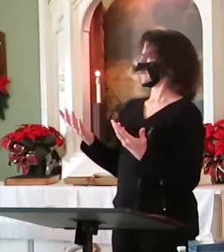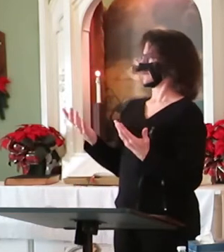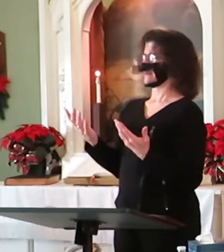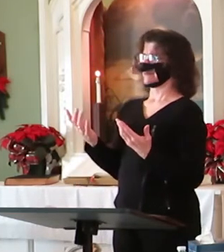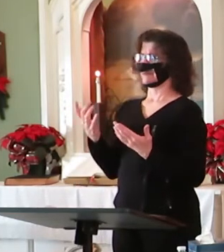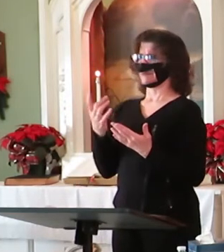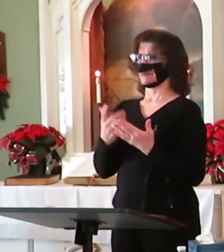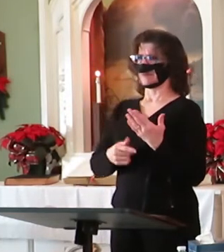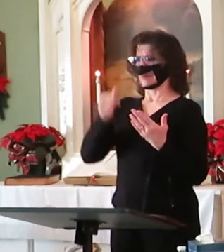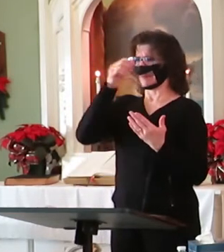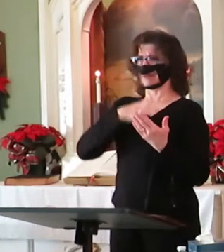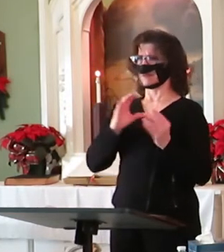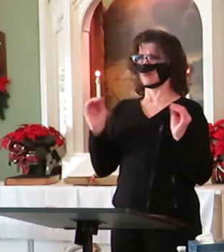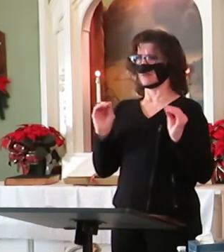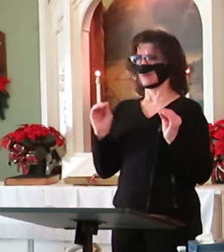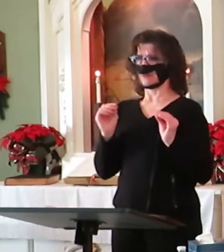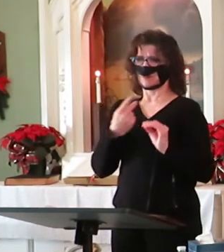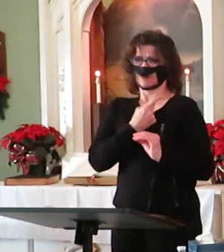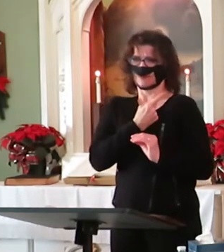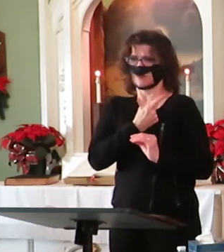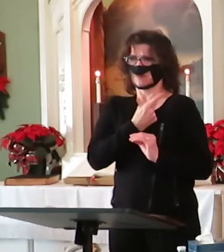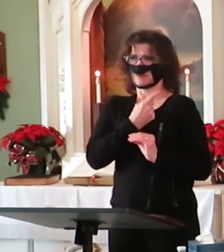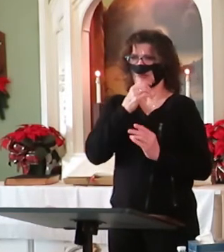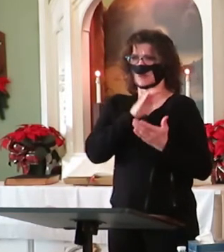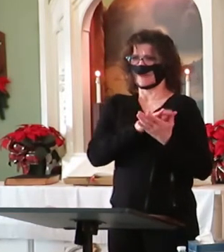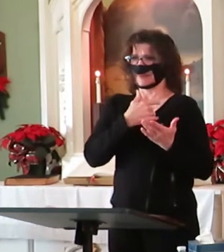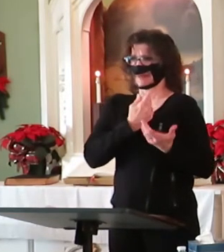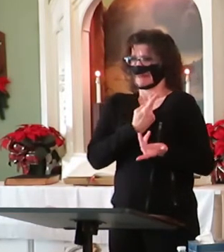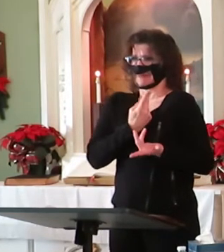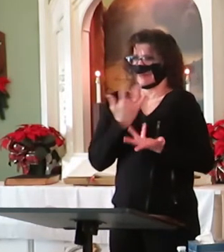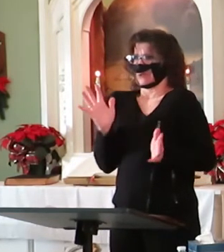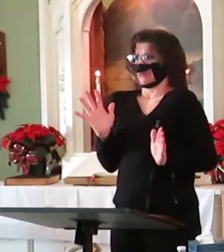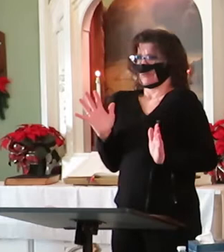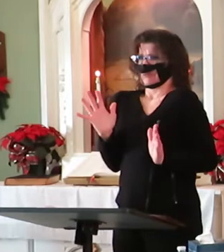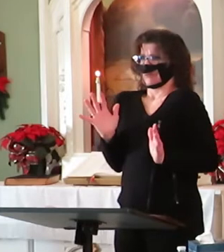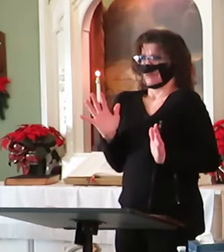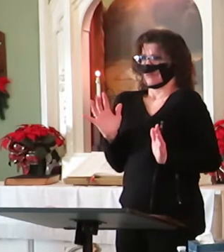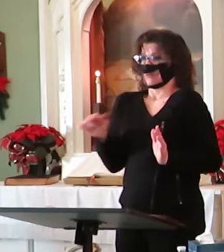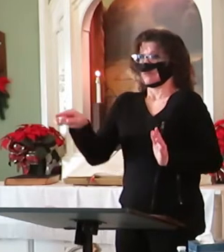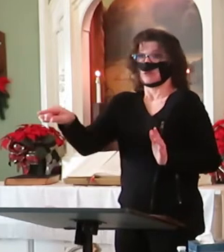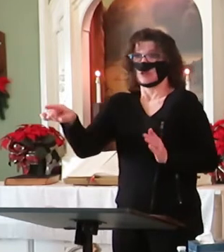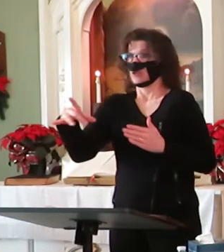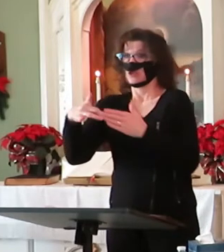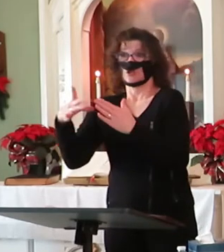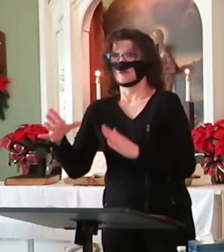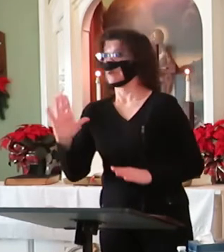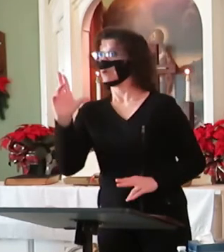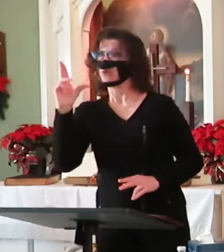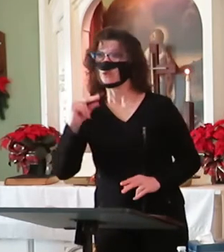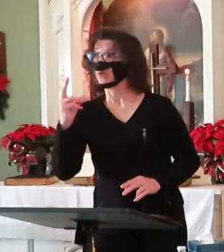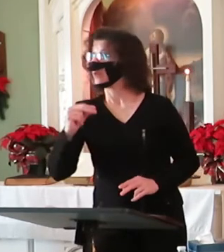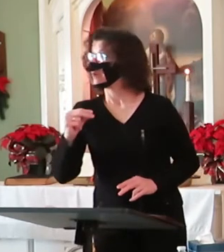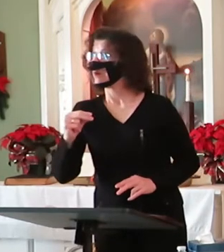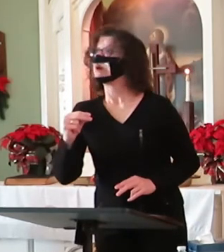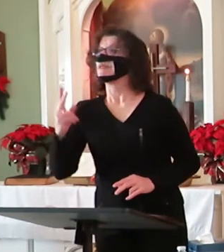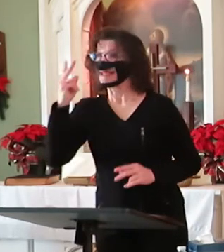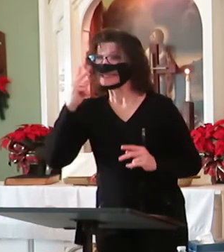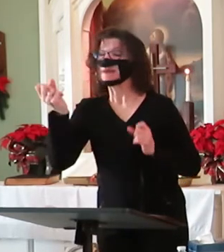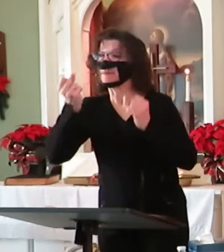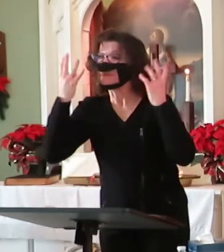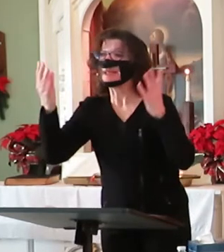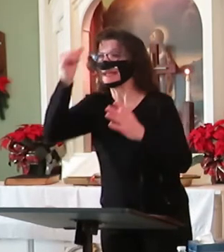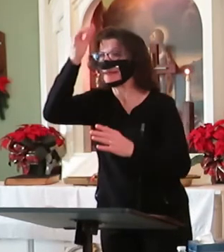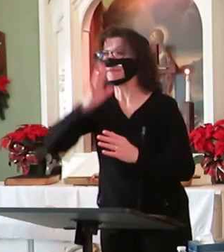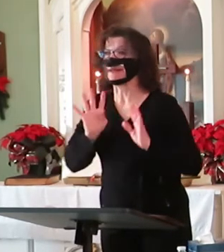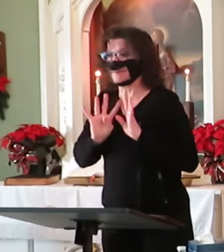answer, There were no men with us, it was just my wife and I. The chief argued, and they had seen many men